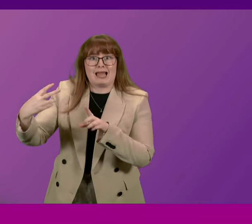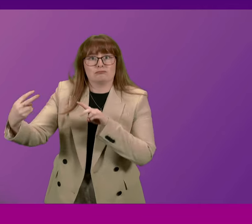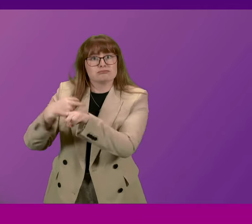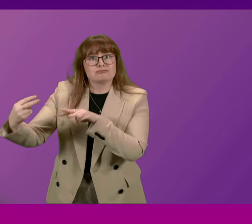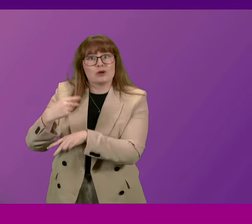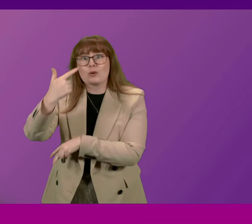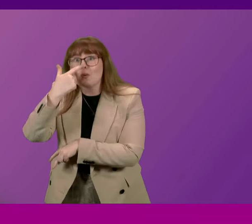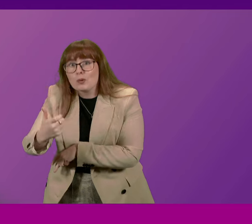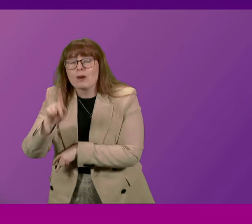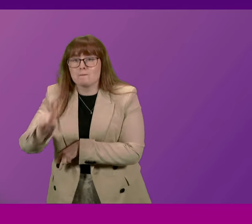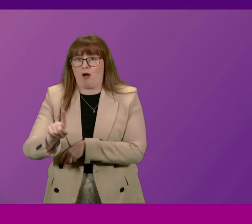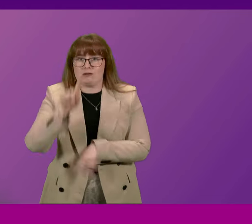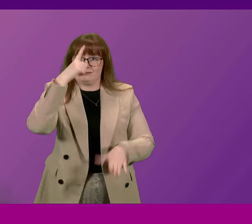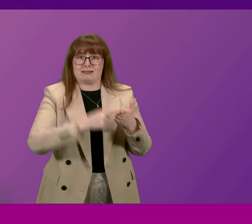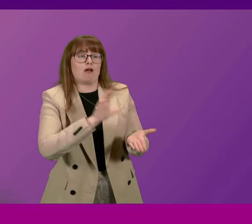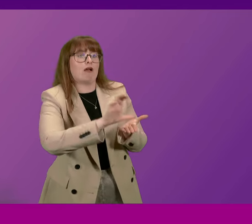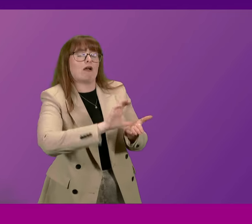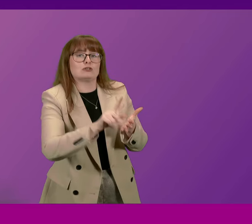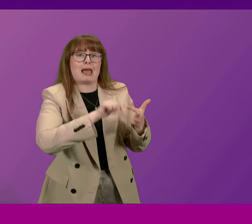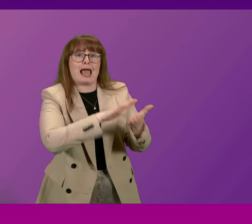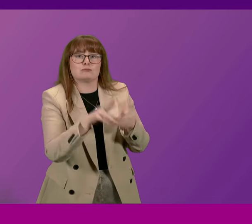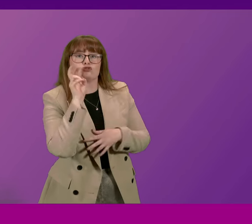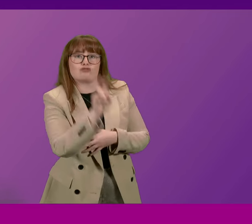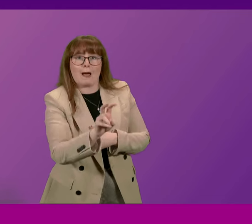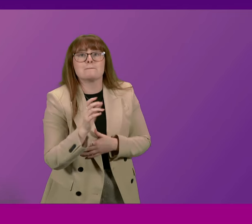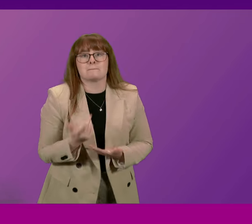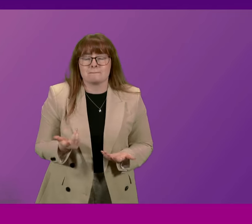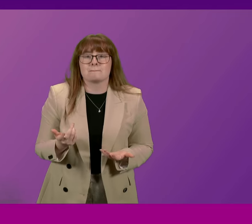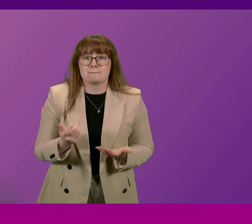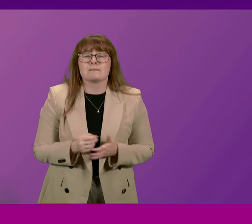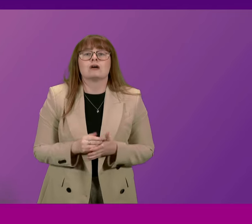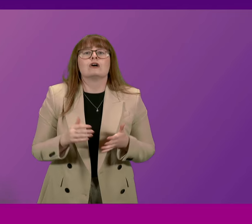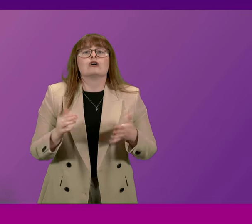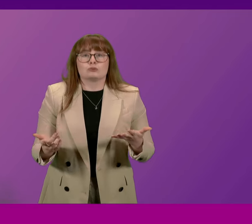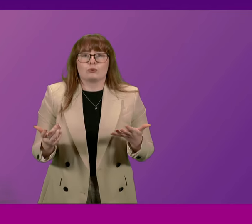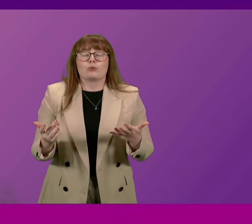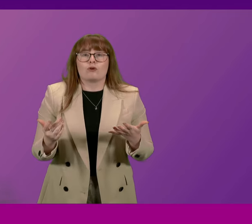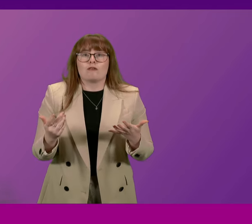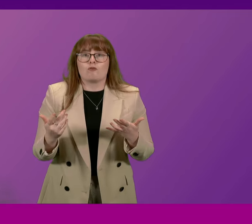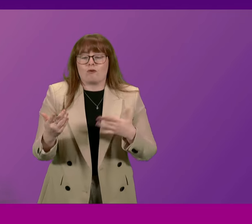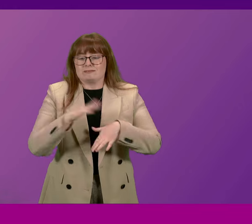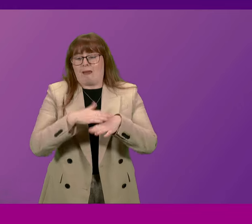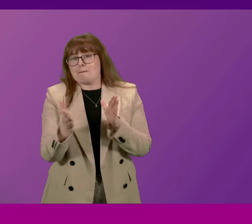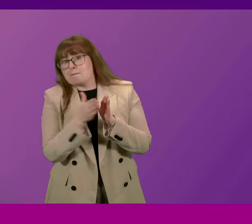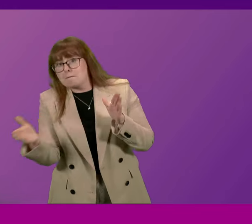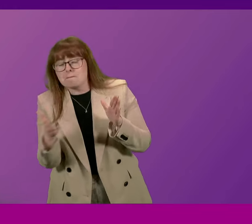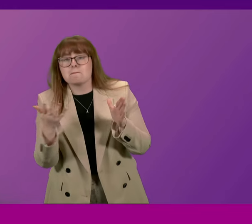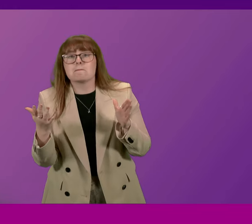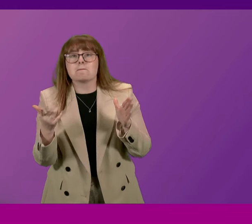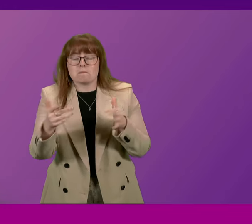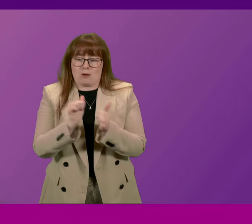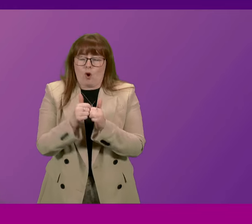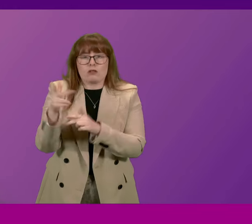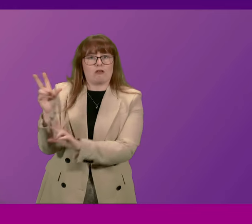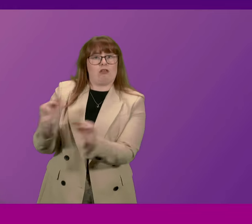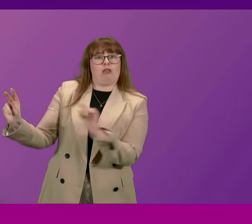it on A9 dueling. Let's hear the First Minister. In the subsequent period, and colleagues are